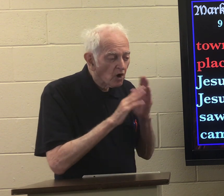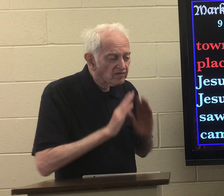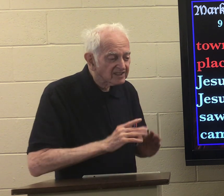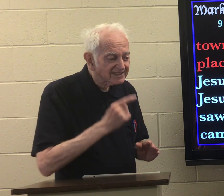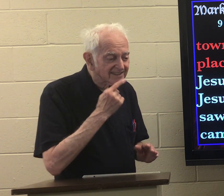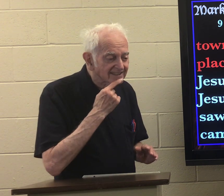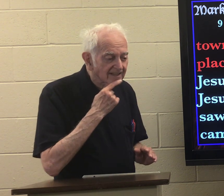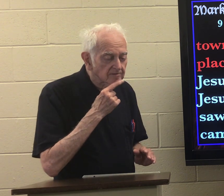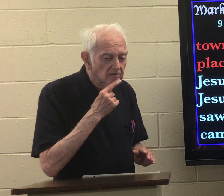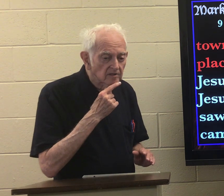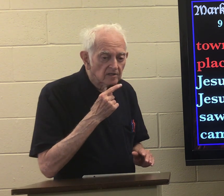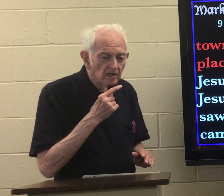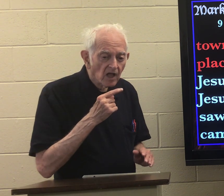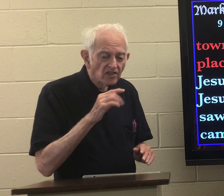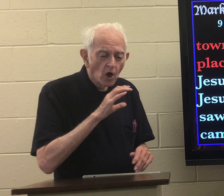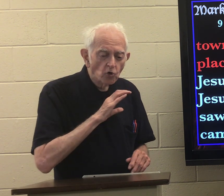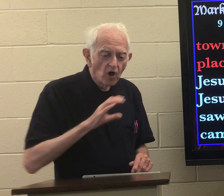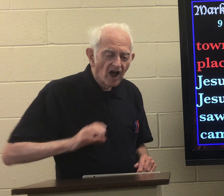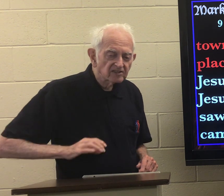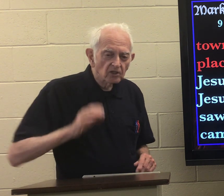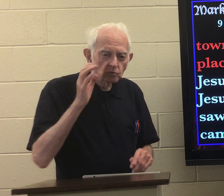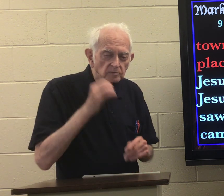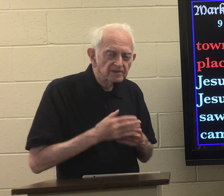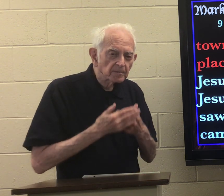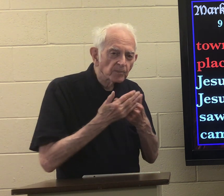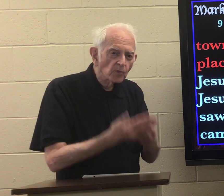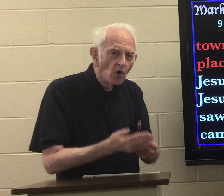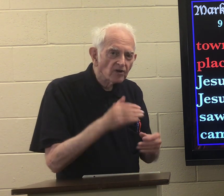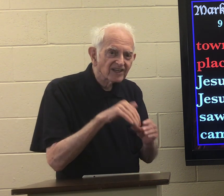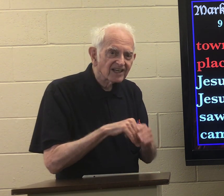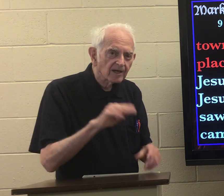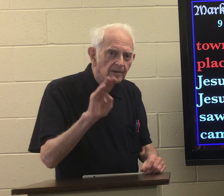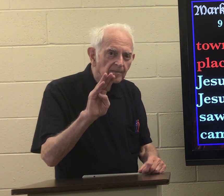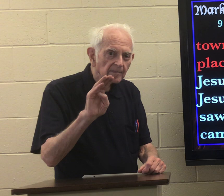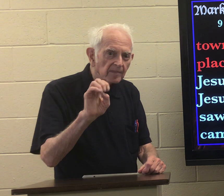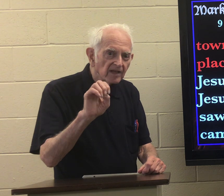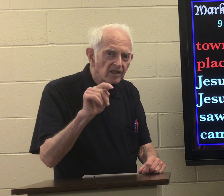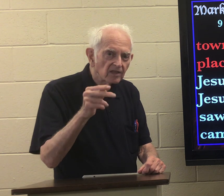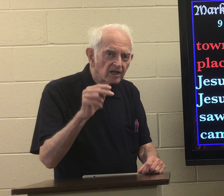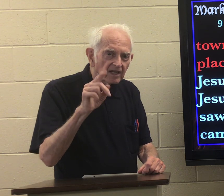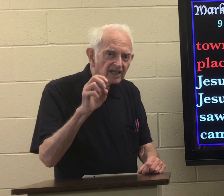the prophet said the Christ will be born in Bethlehem